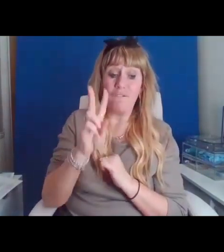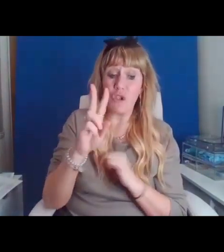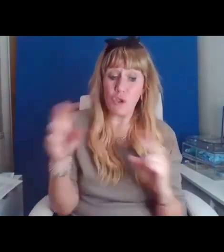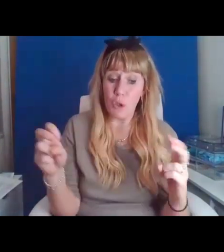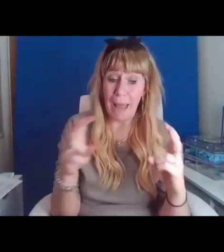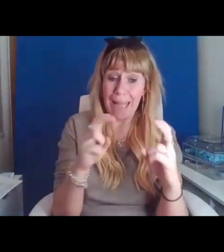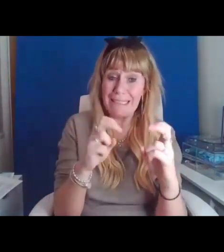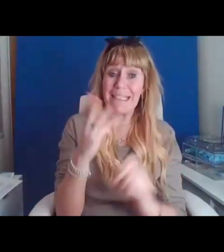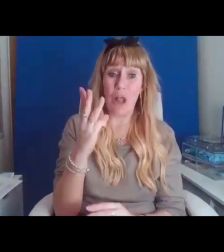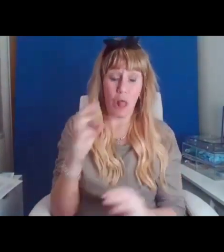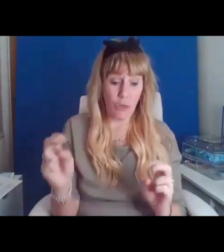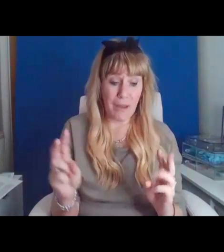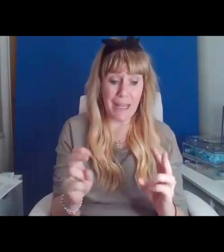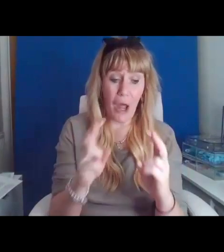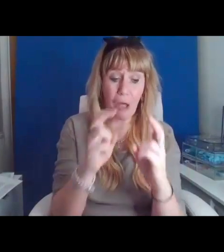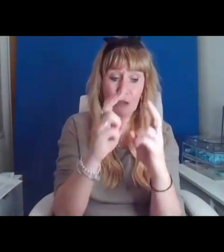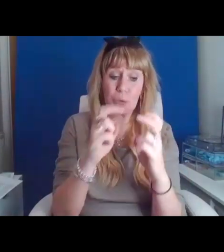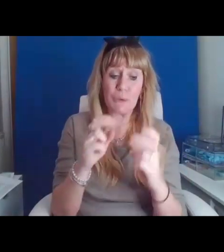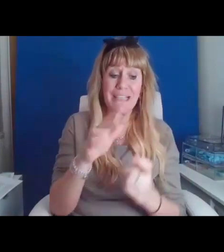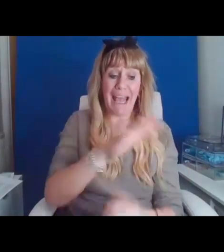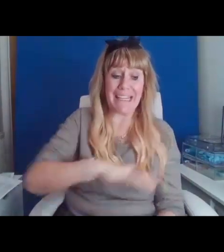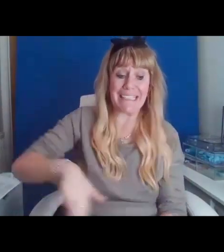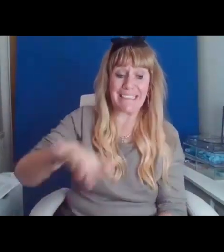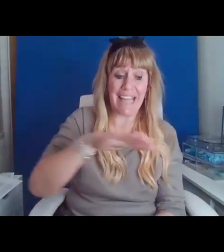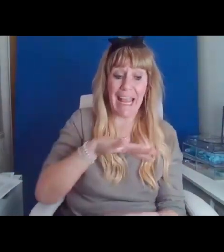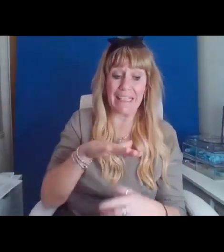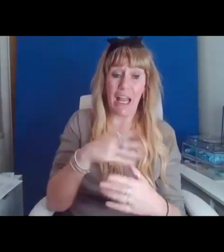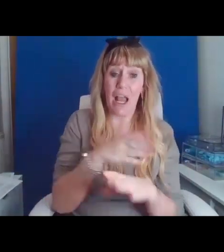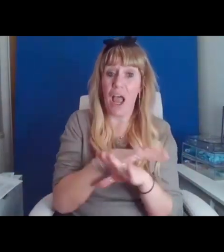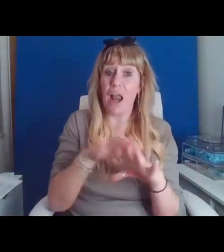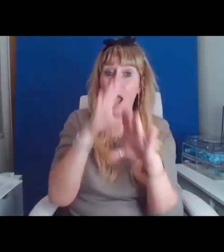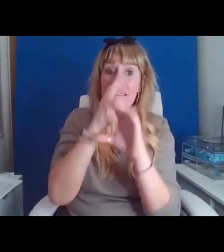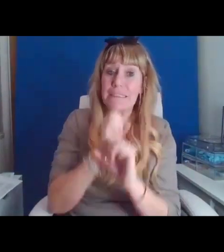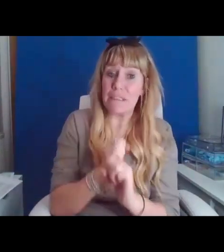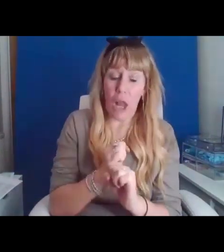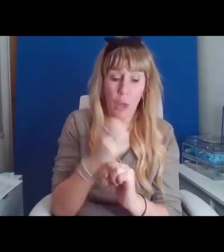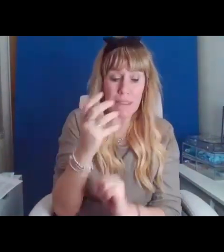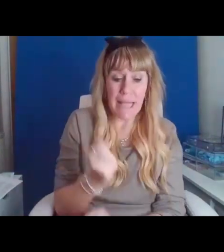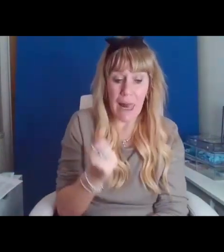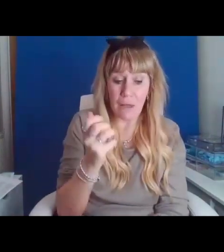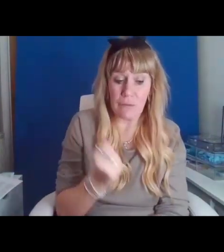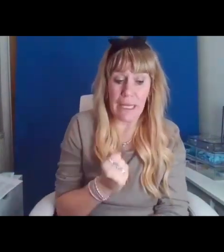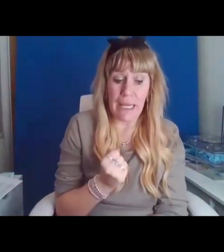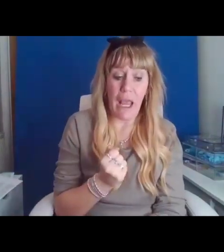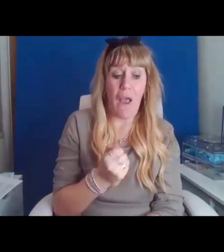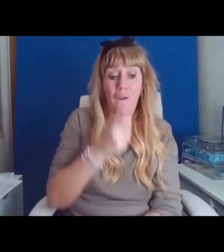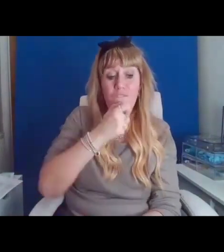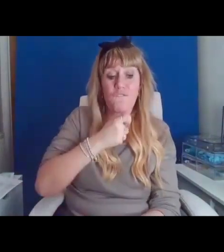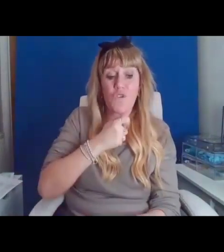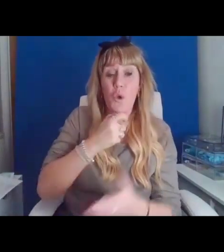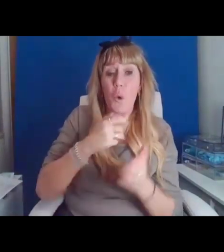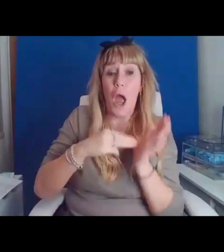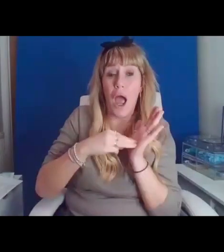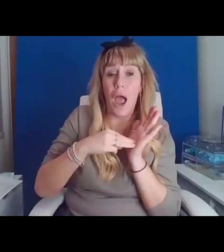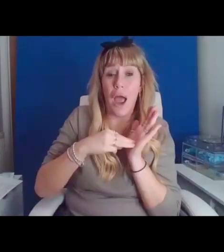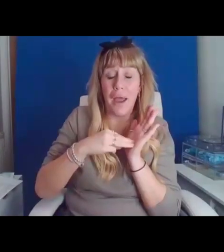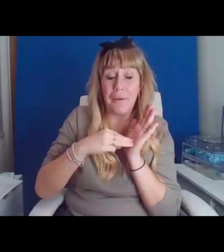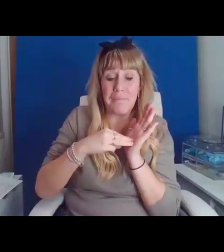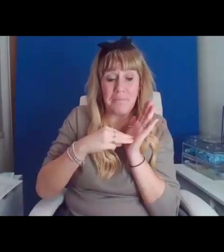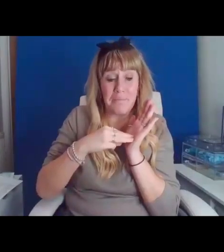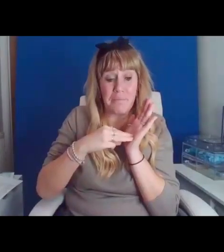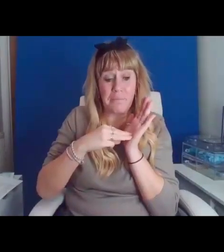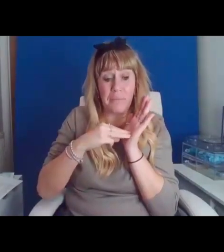salary of a few hundred million quid, and unfettered access to our country's political decisions.